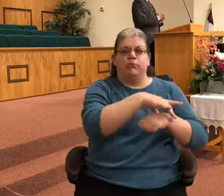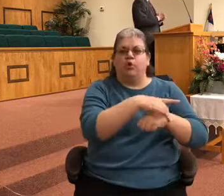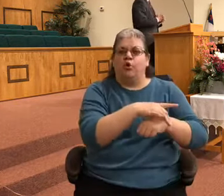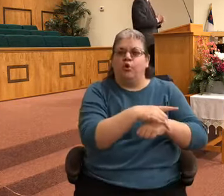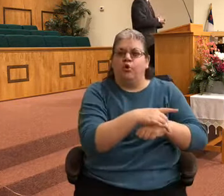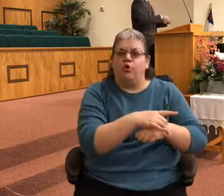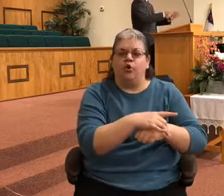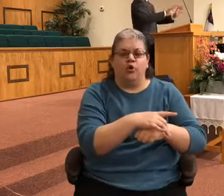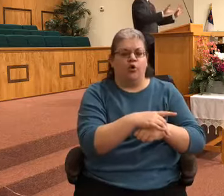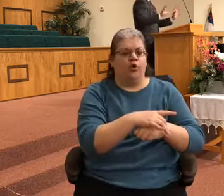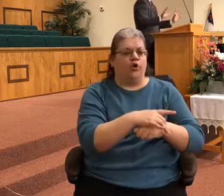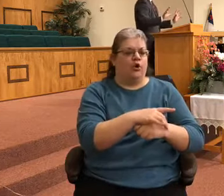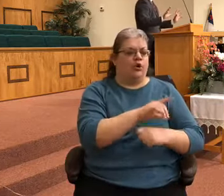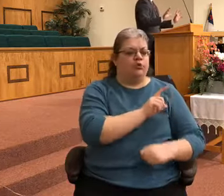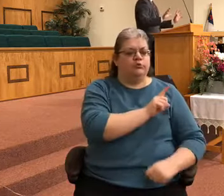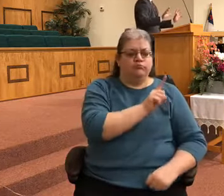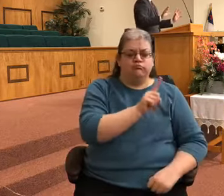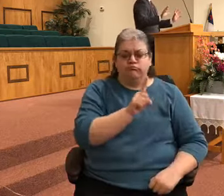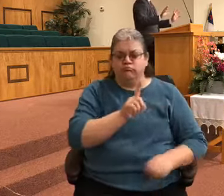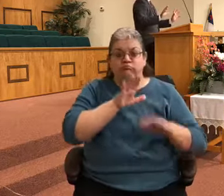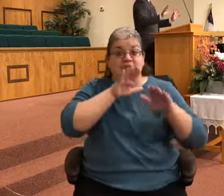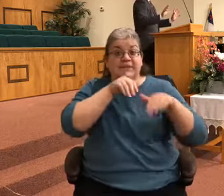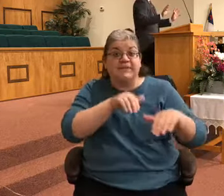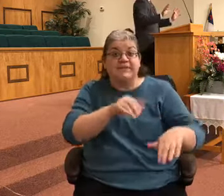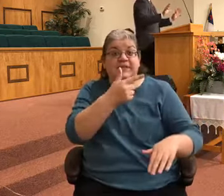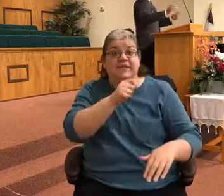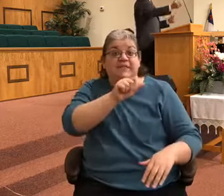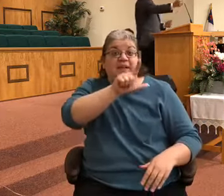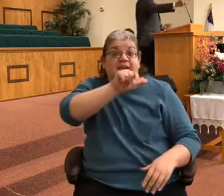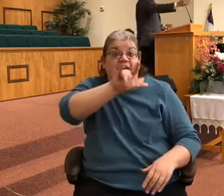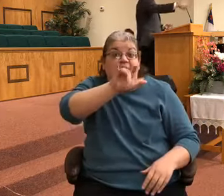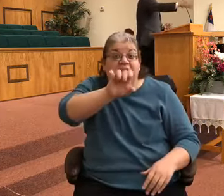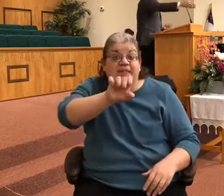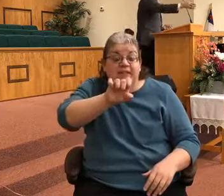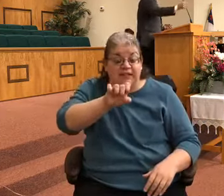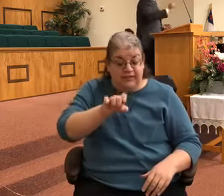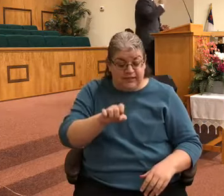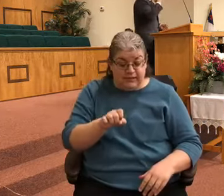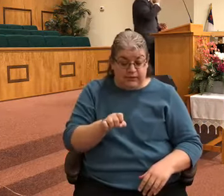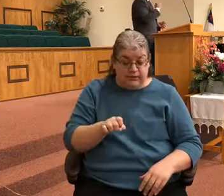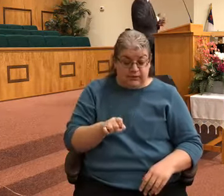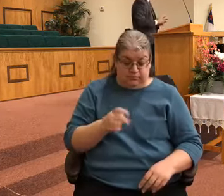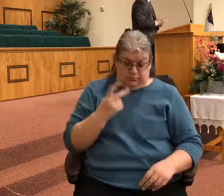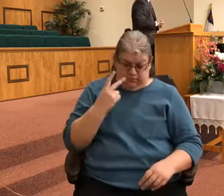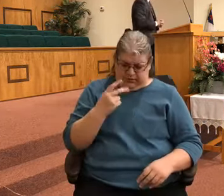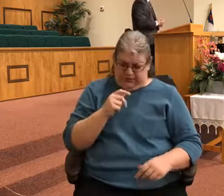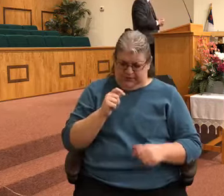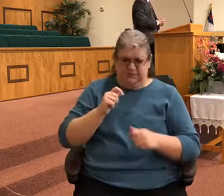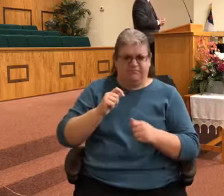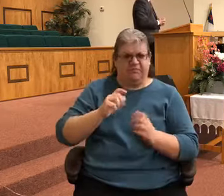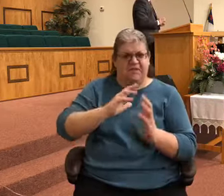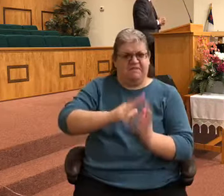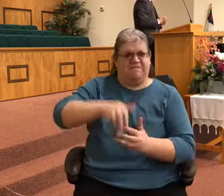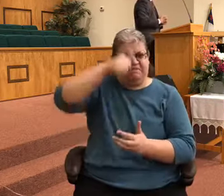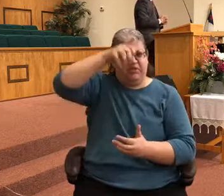the Sea of Galilee and sees these fishermen clinging their nets and says,